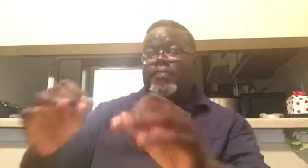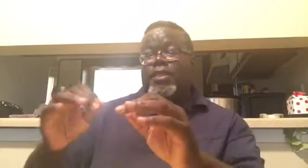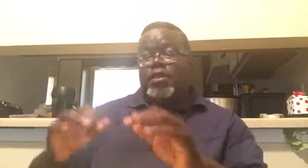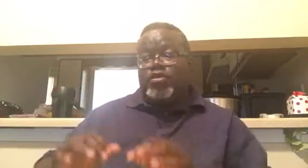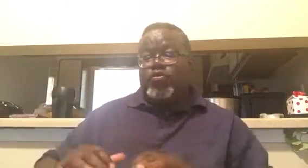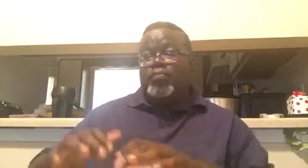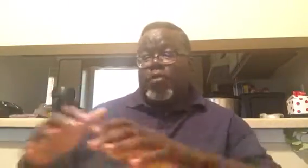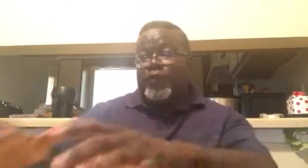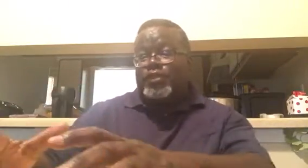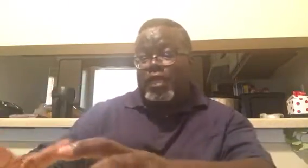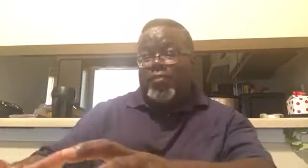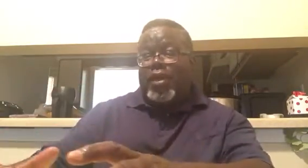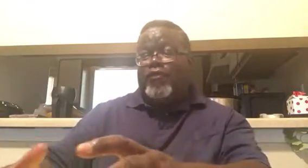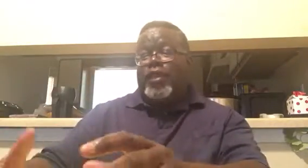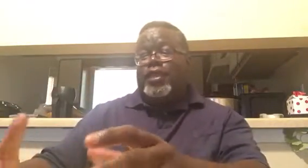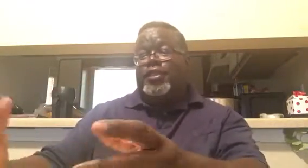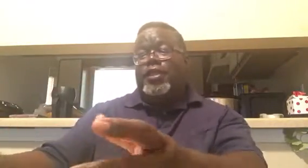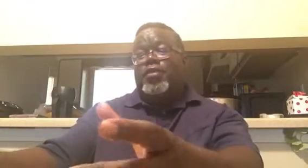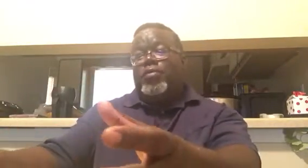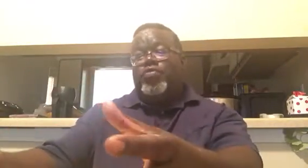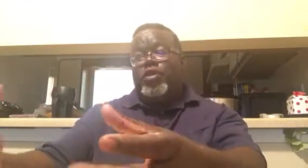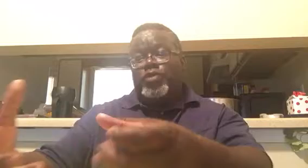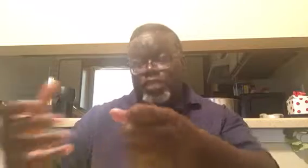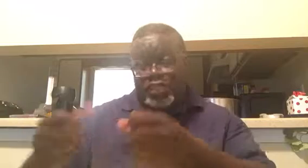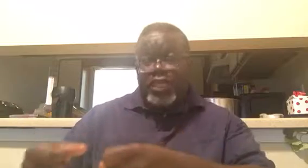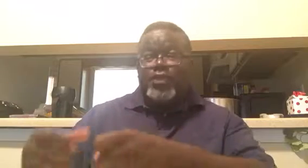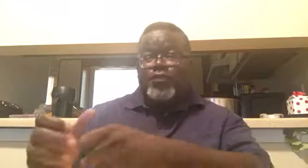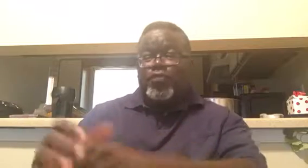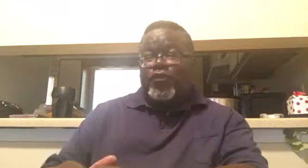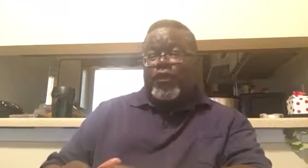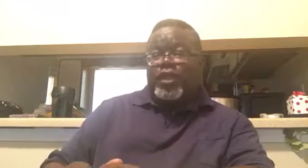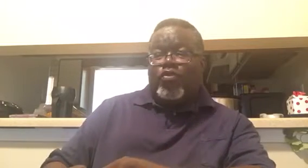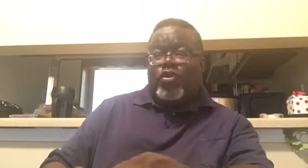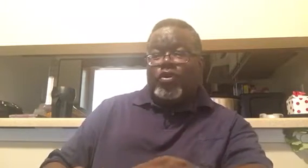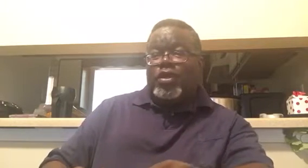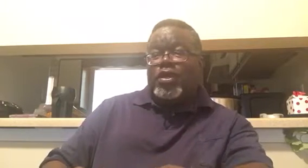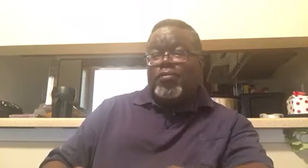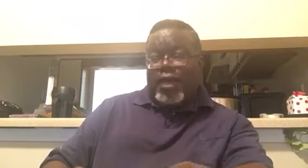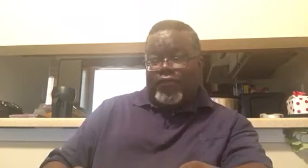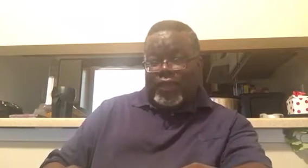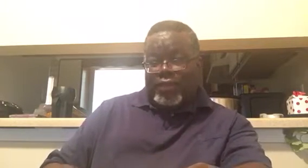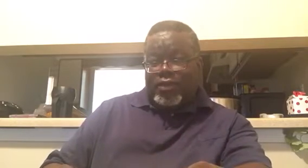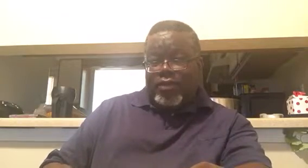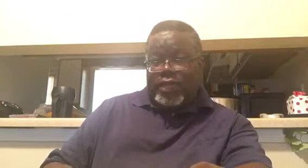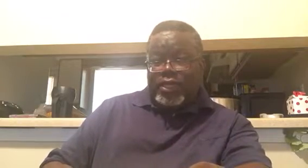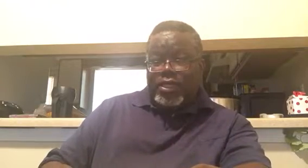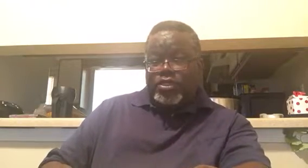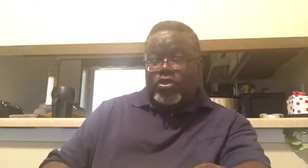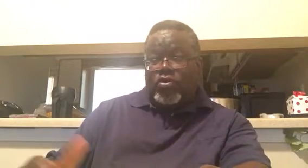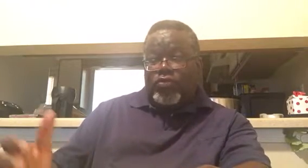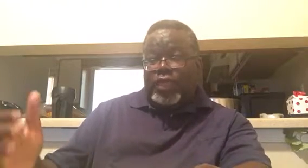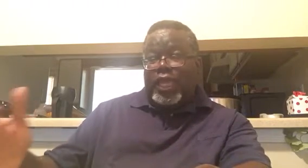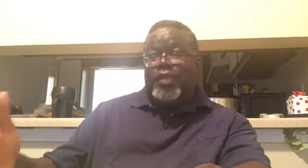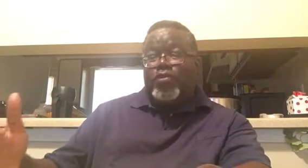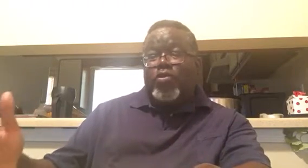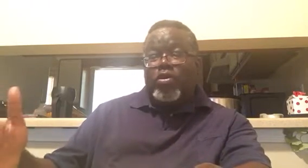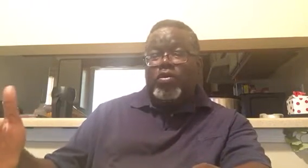do we prophesy by faith, but we receive the prophetic word by faith. All right. So we gave the word